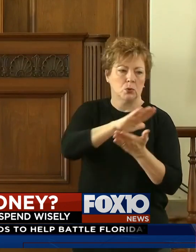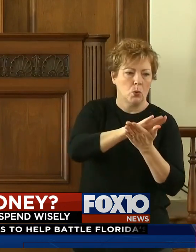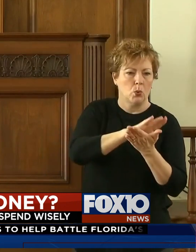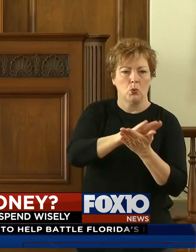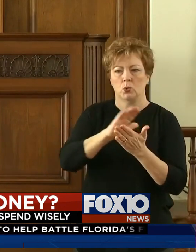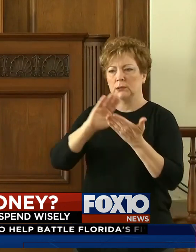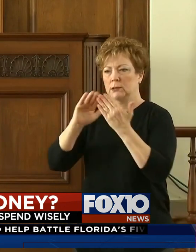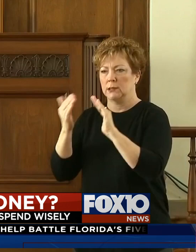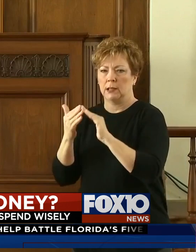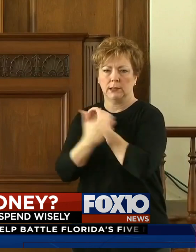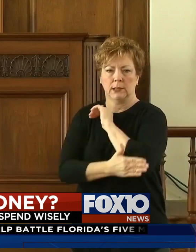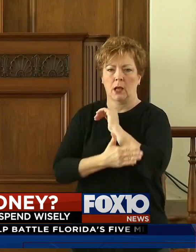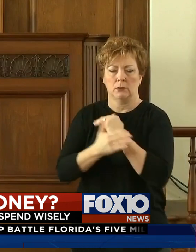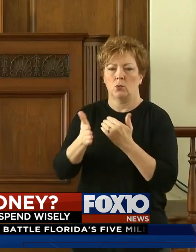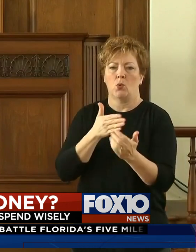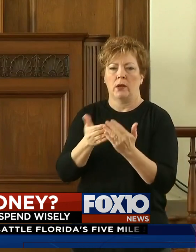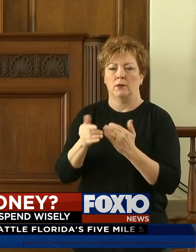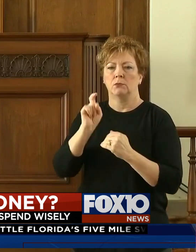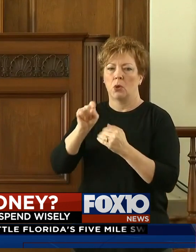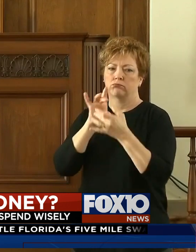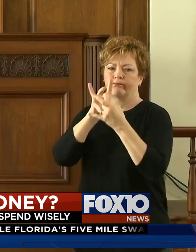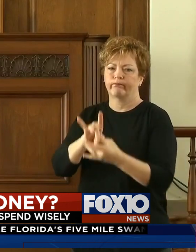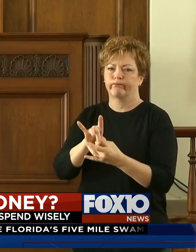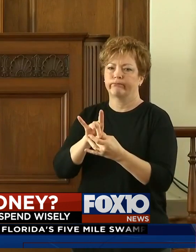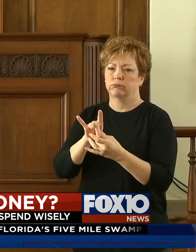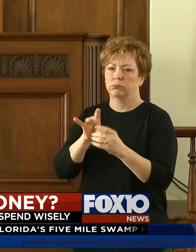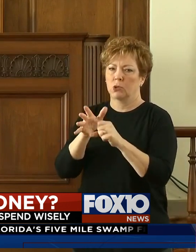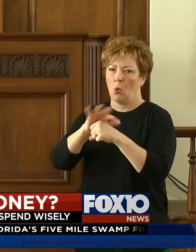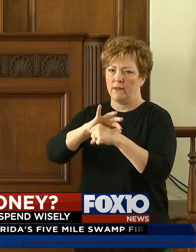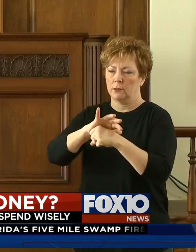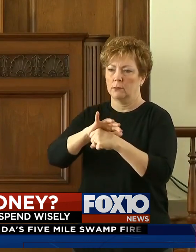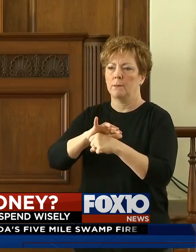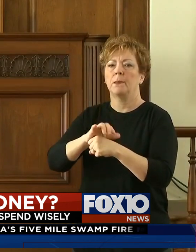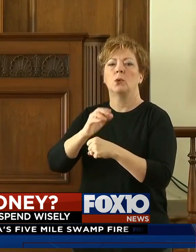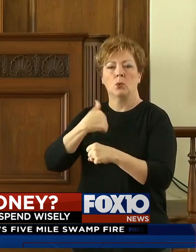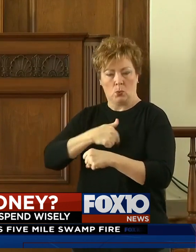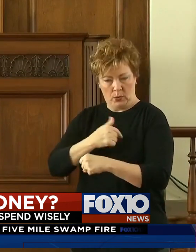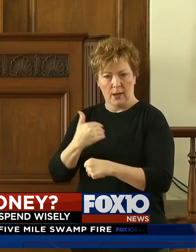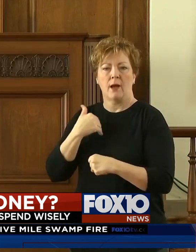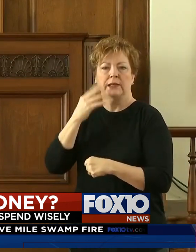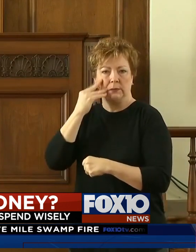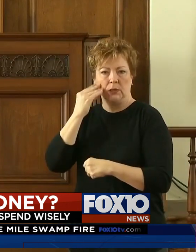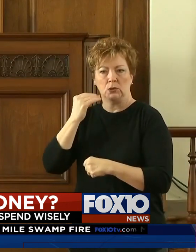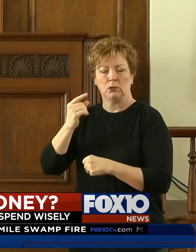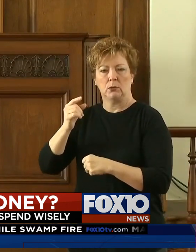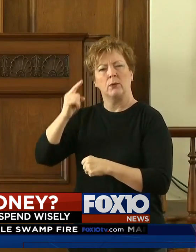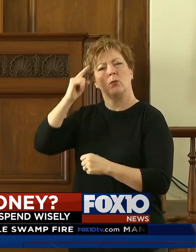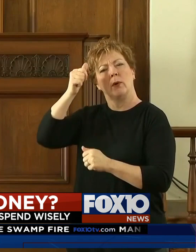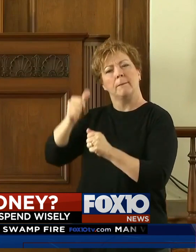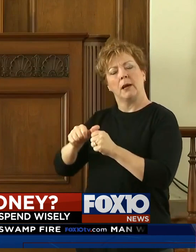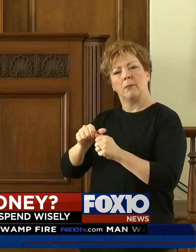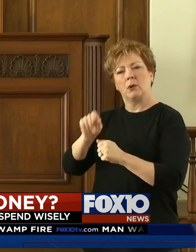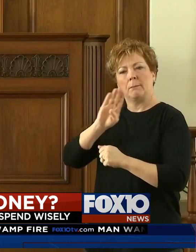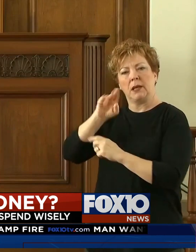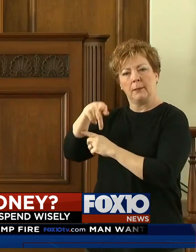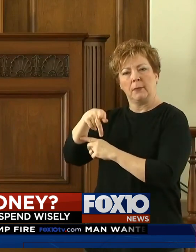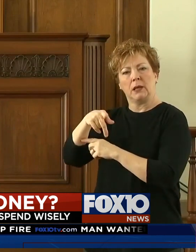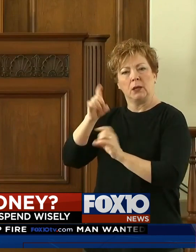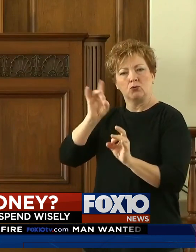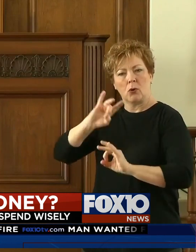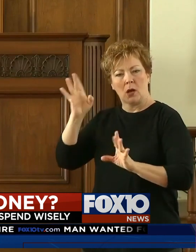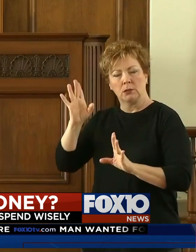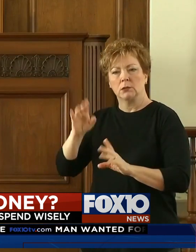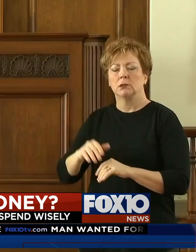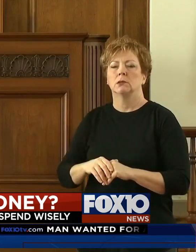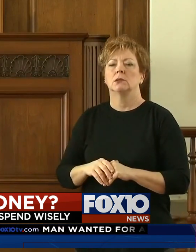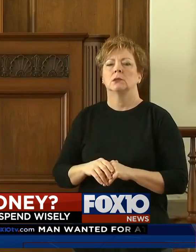name it. But the governor said she will be pouring over the budget and wants the legislature to publish a list of what they were going to spend